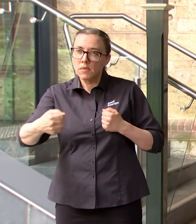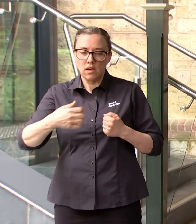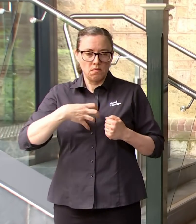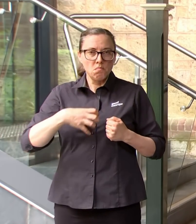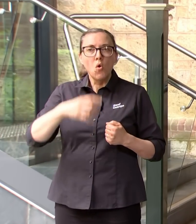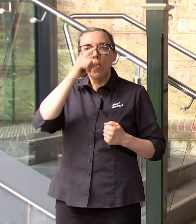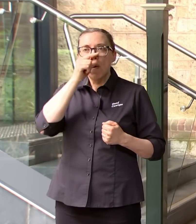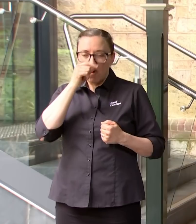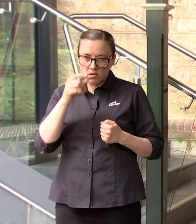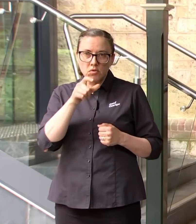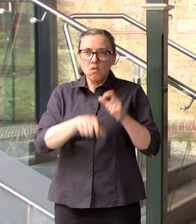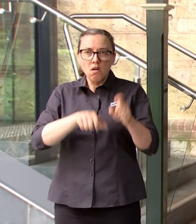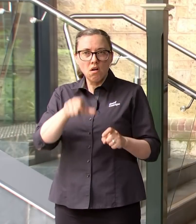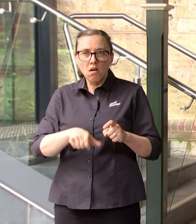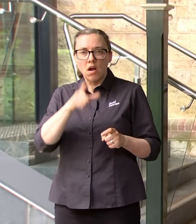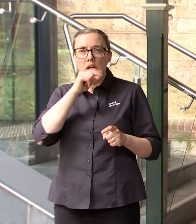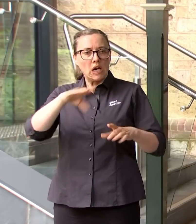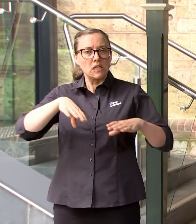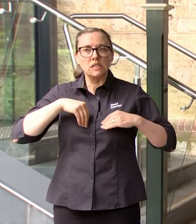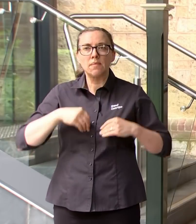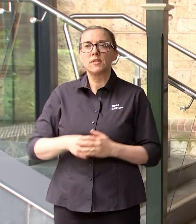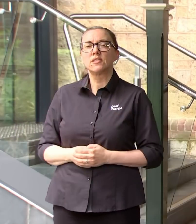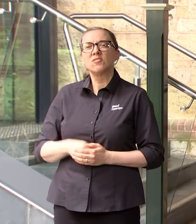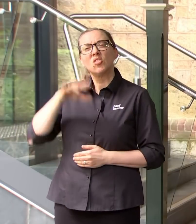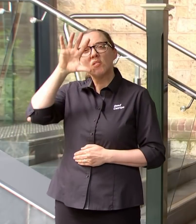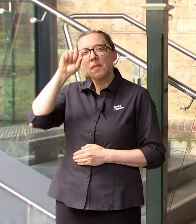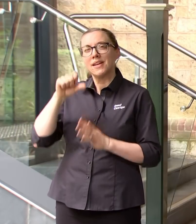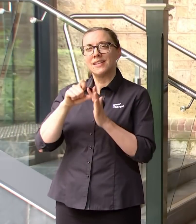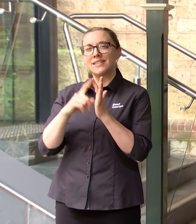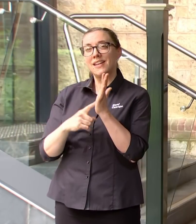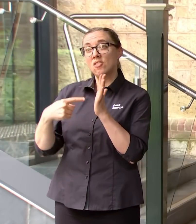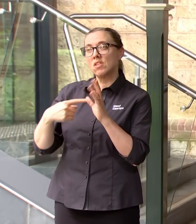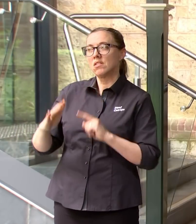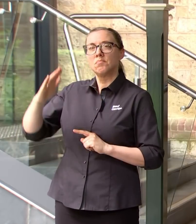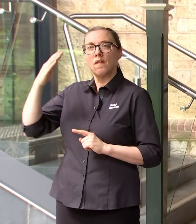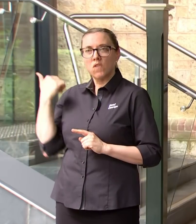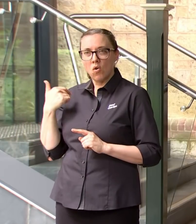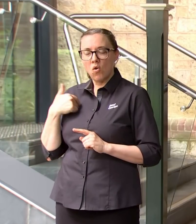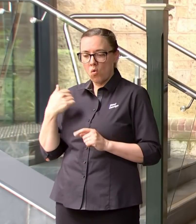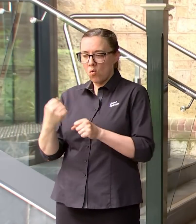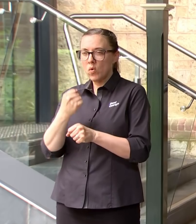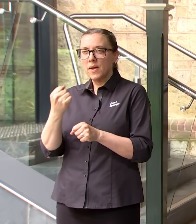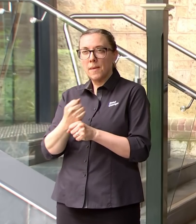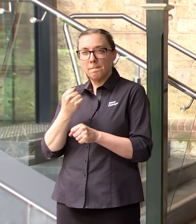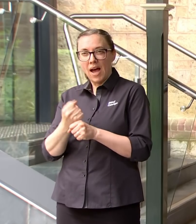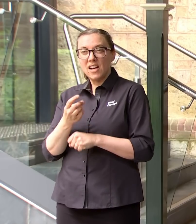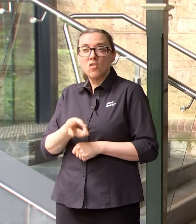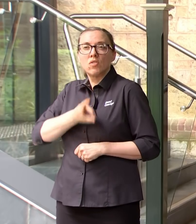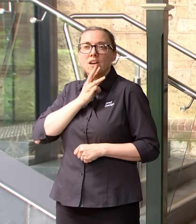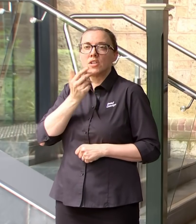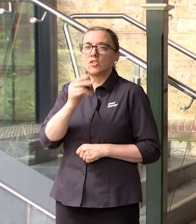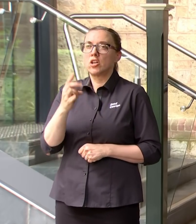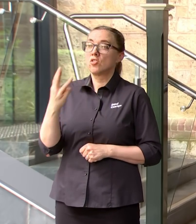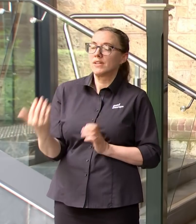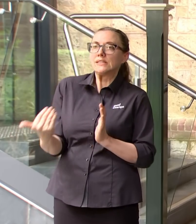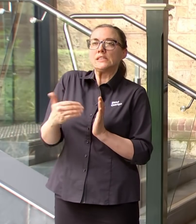the border on the 23rd when Delta was the dominant variant we created the equivalent of 393 additional beds in South